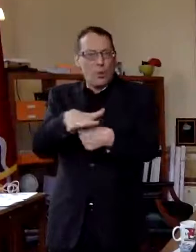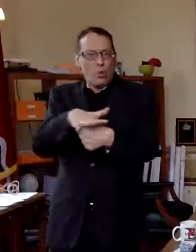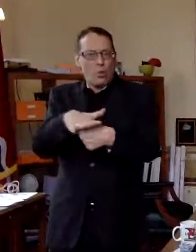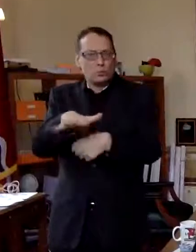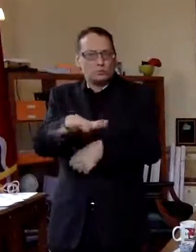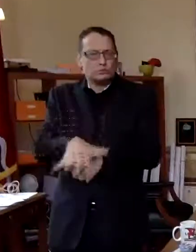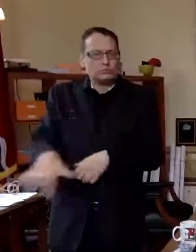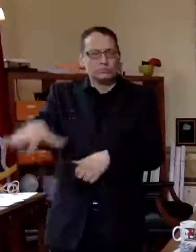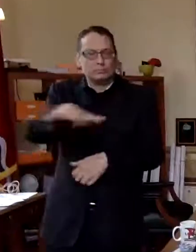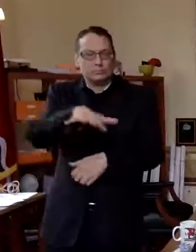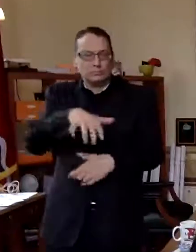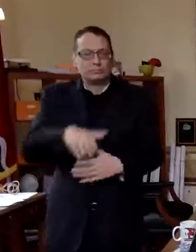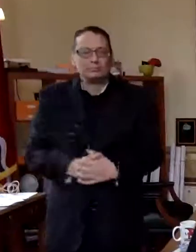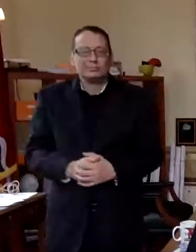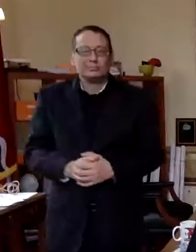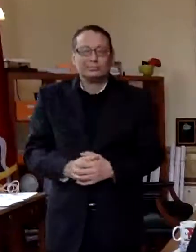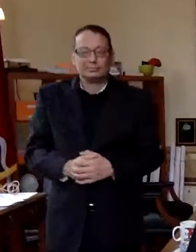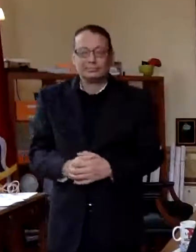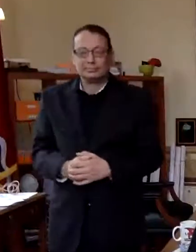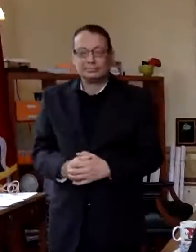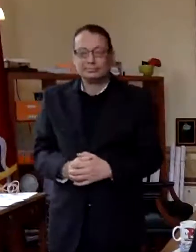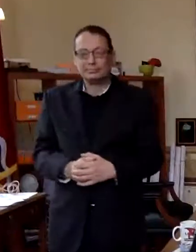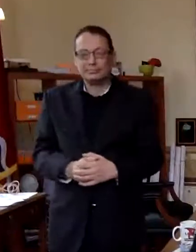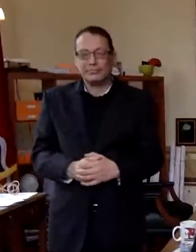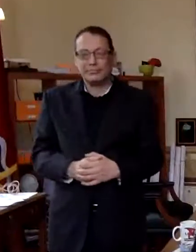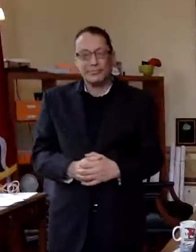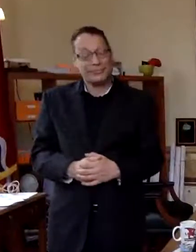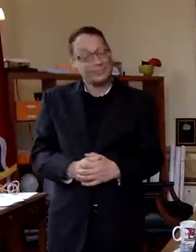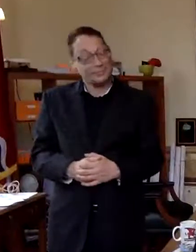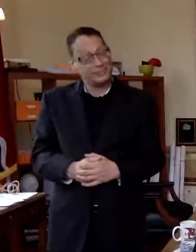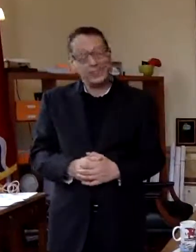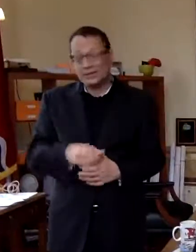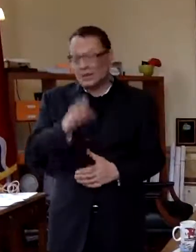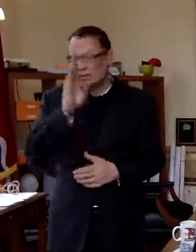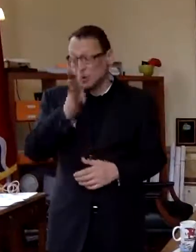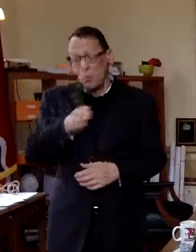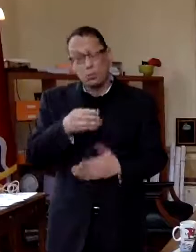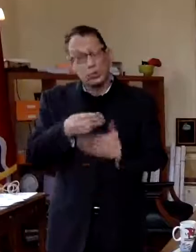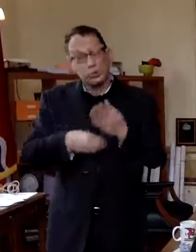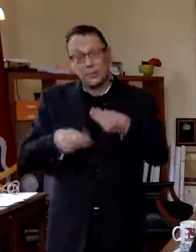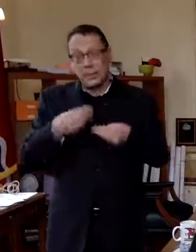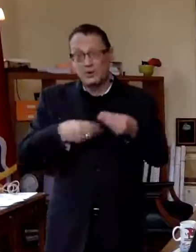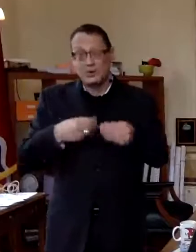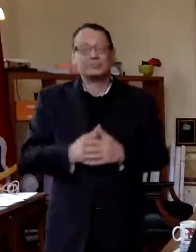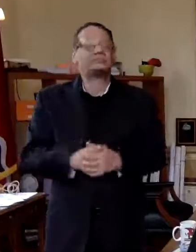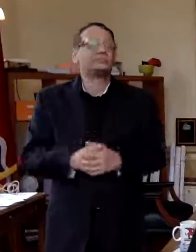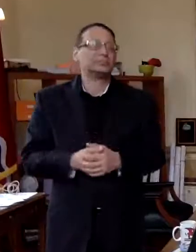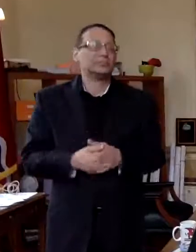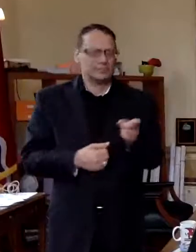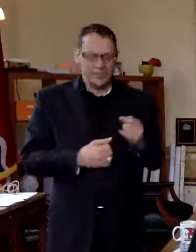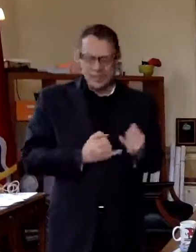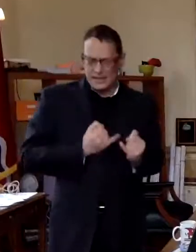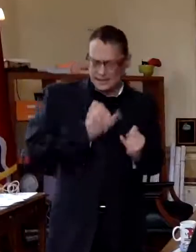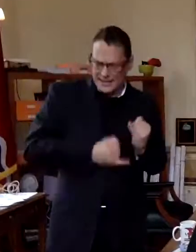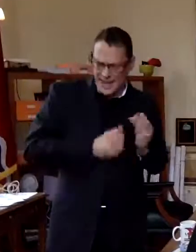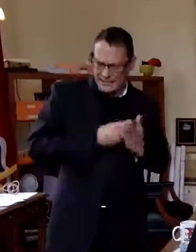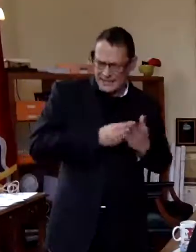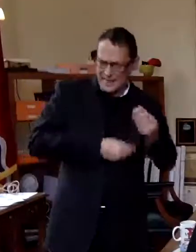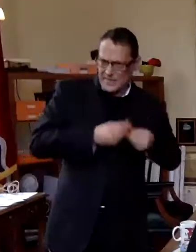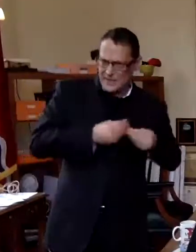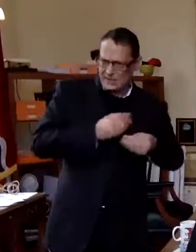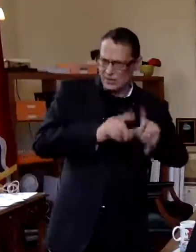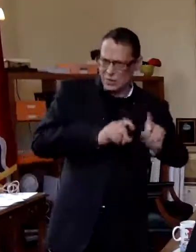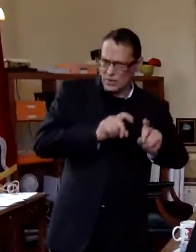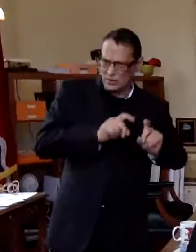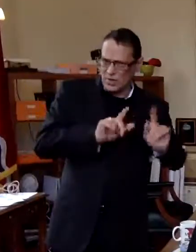but it's a very sobering budget last budget question i think so far what is the